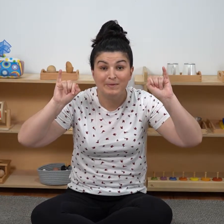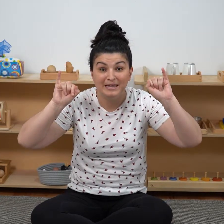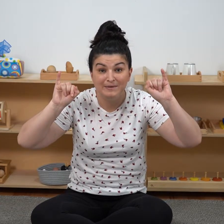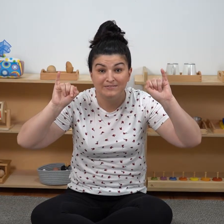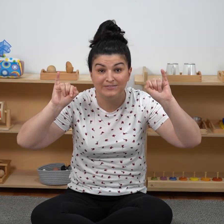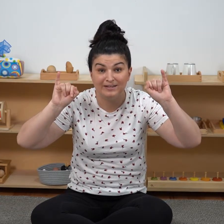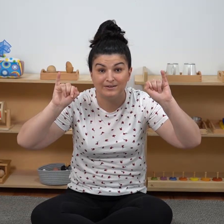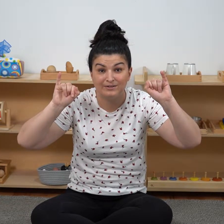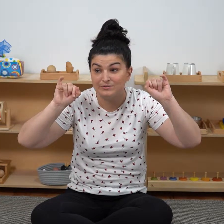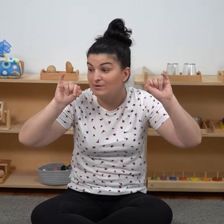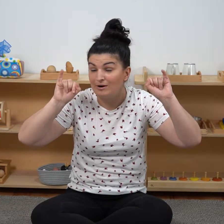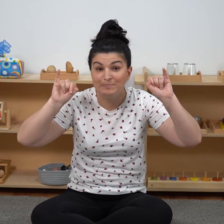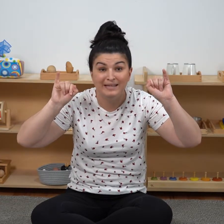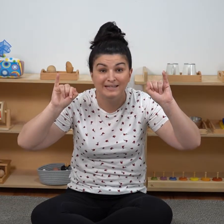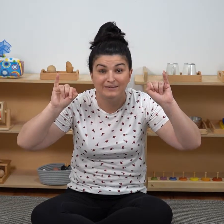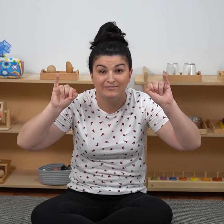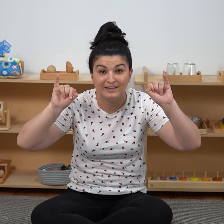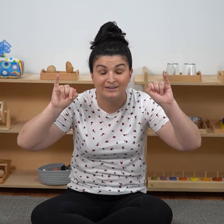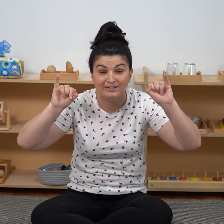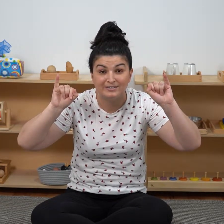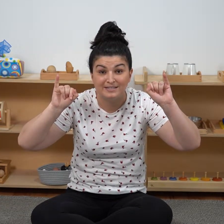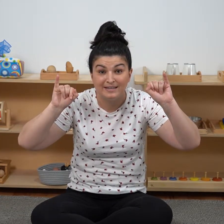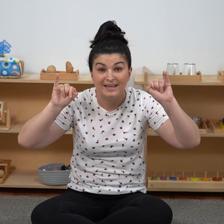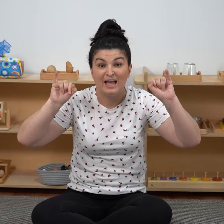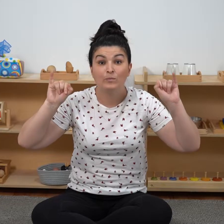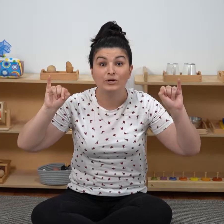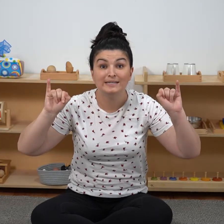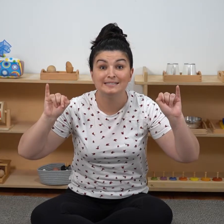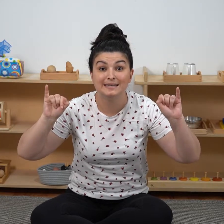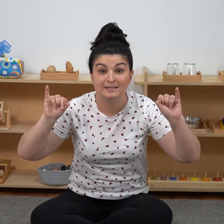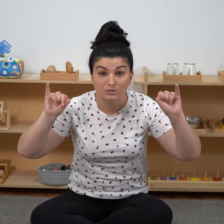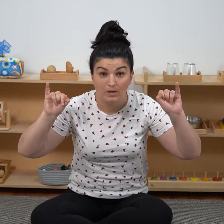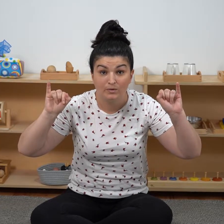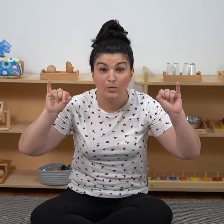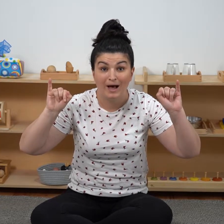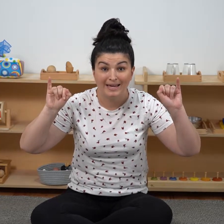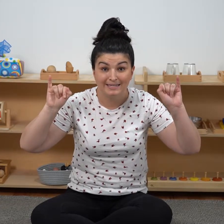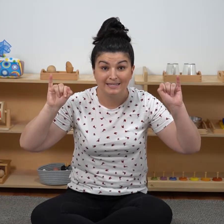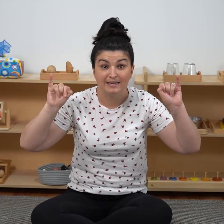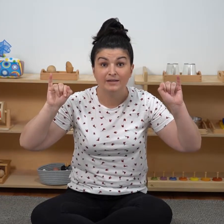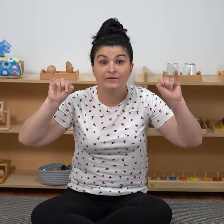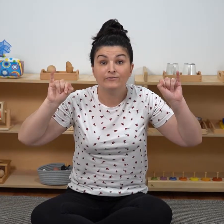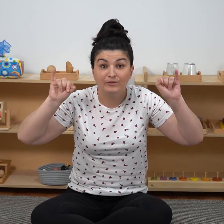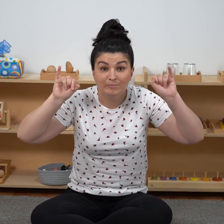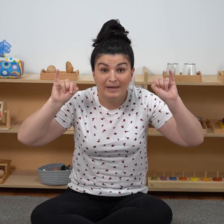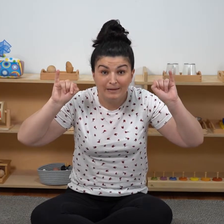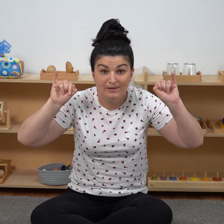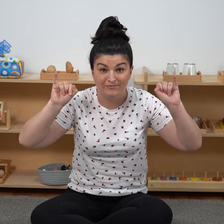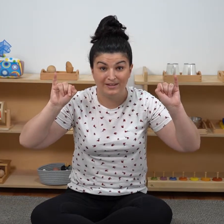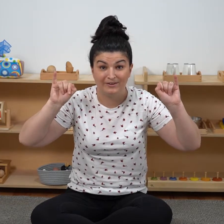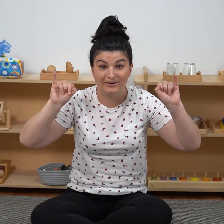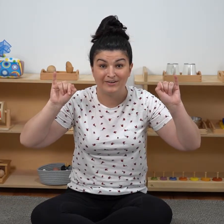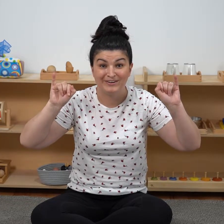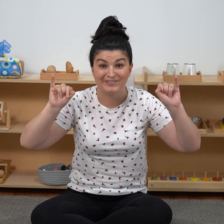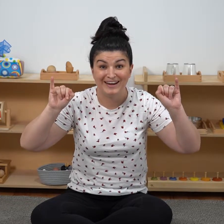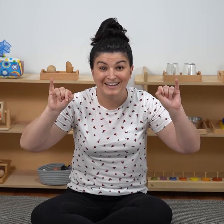baby fingers or our pinky fingers. And we're going to sing this one quietly for the baby finger. Ready?